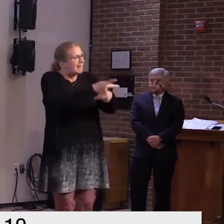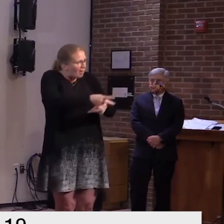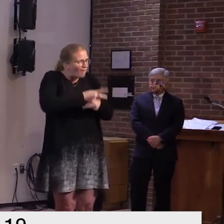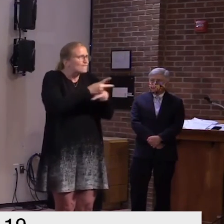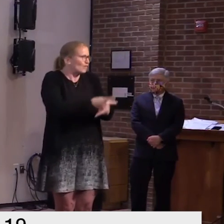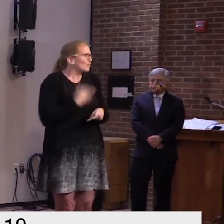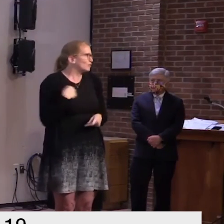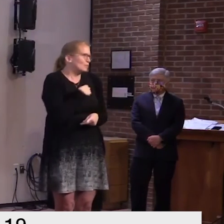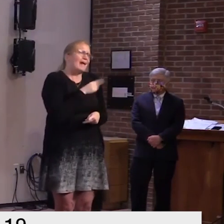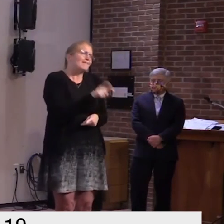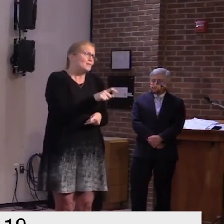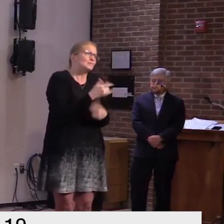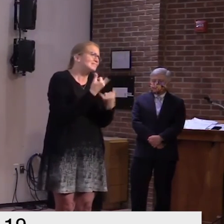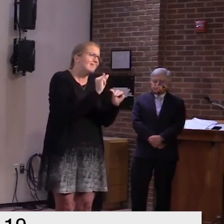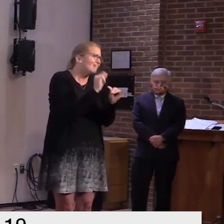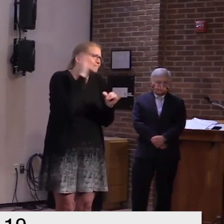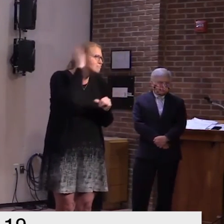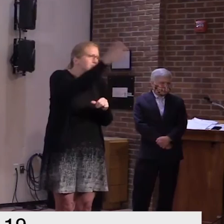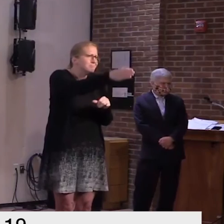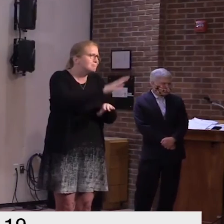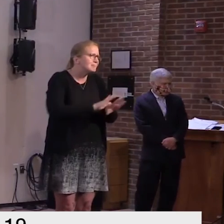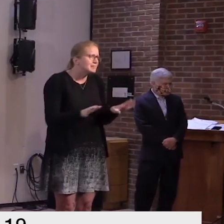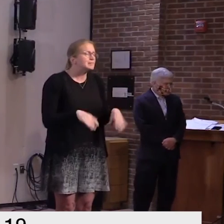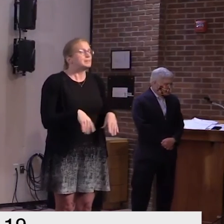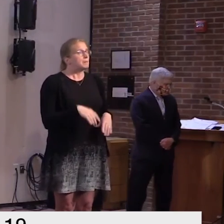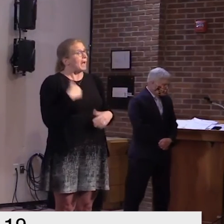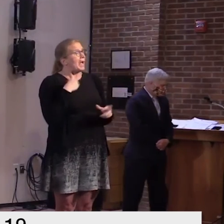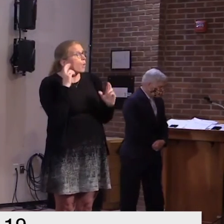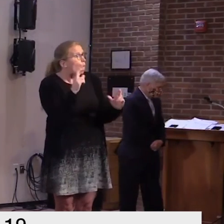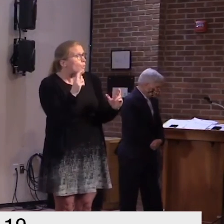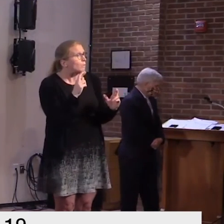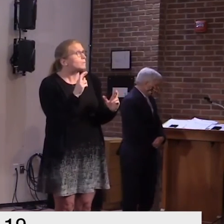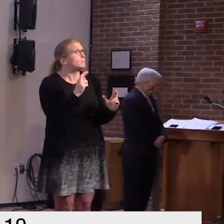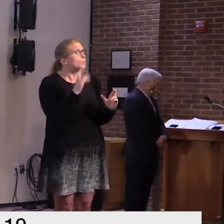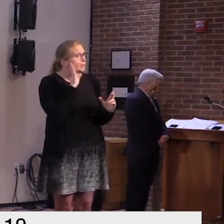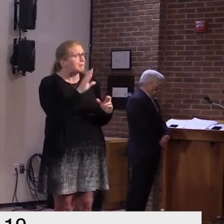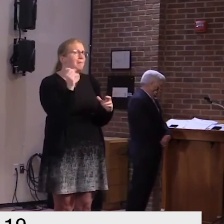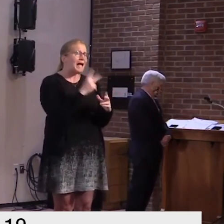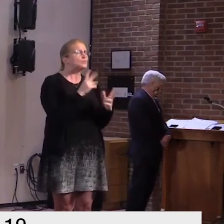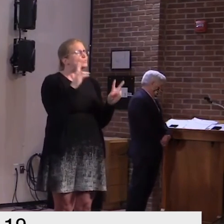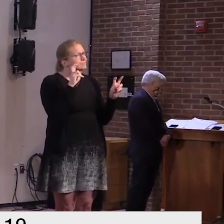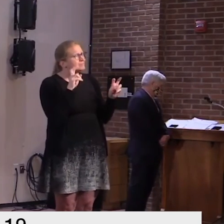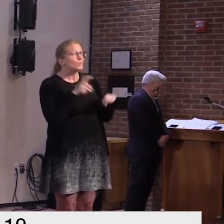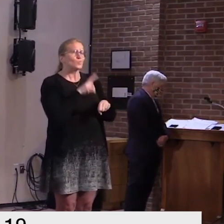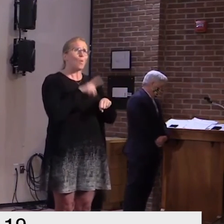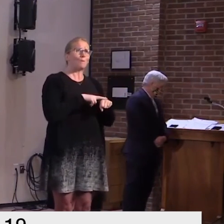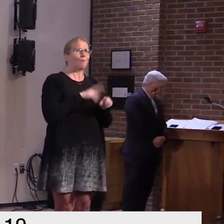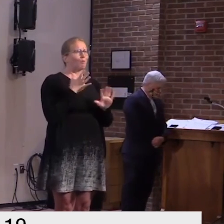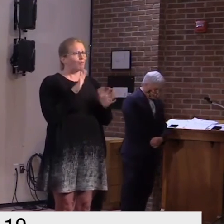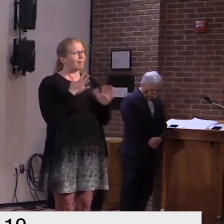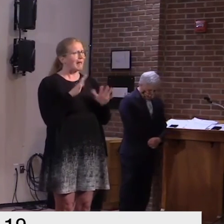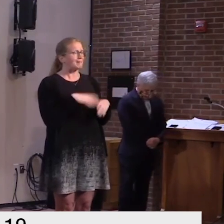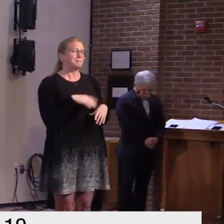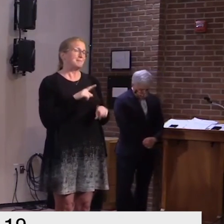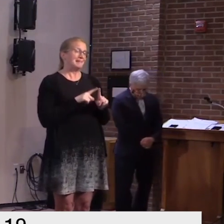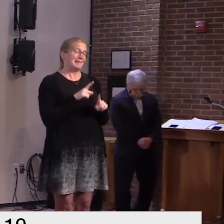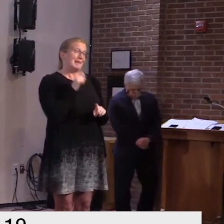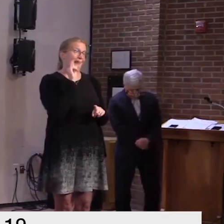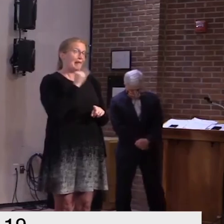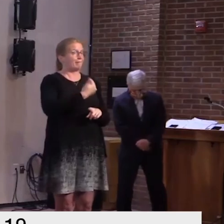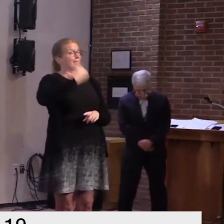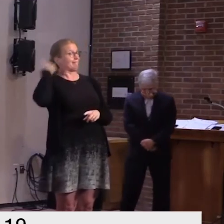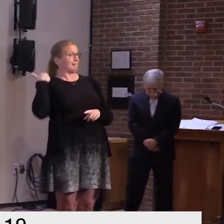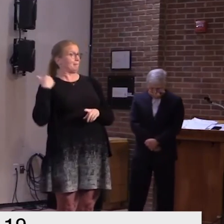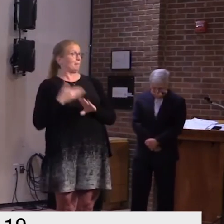sector initiatives i hope so um so when we get to a point where most of the